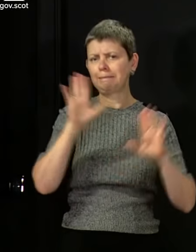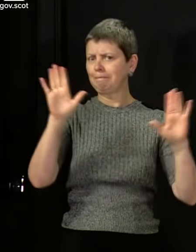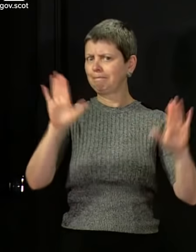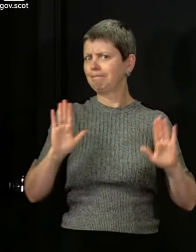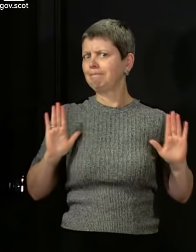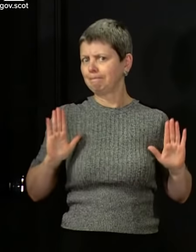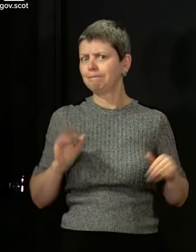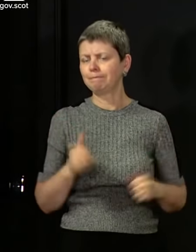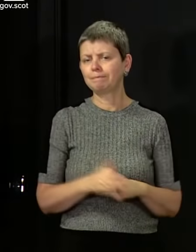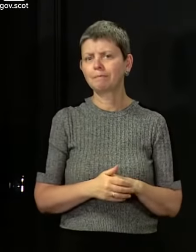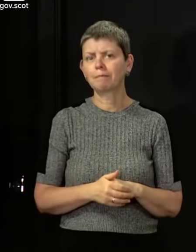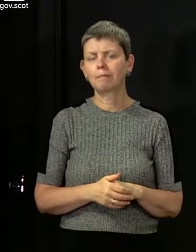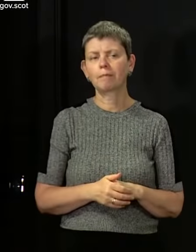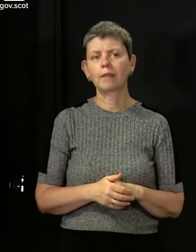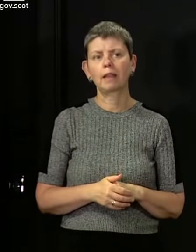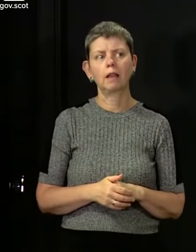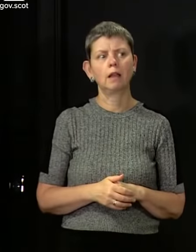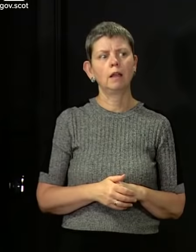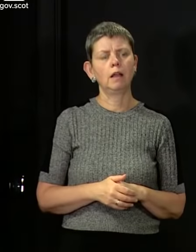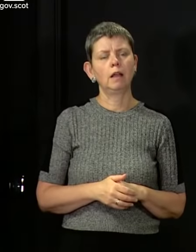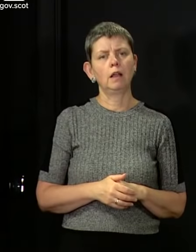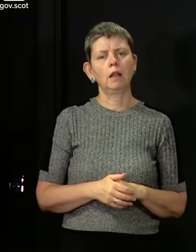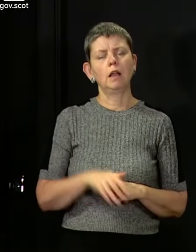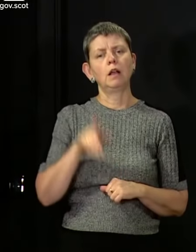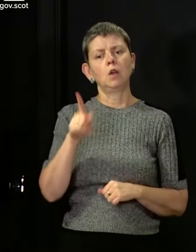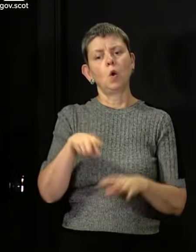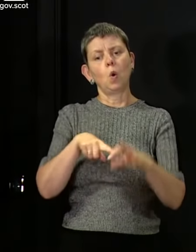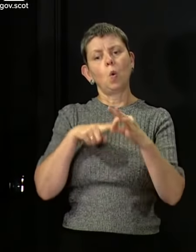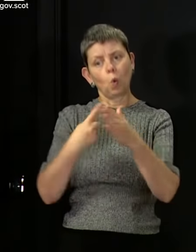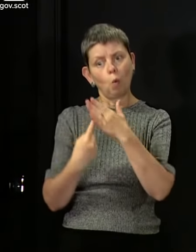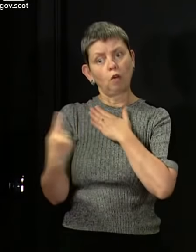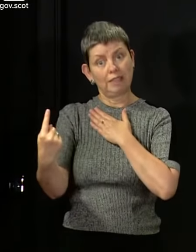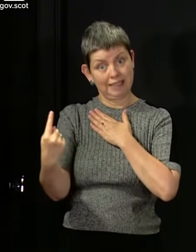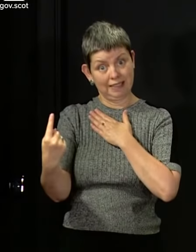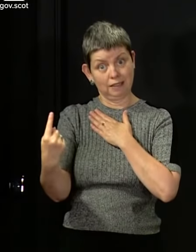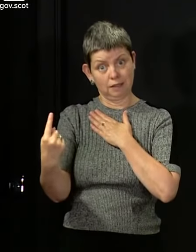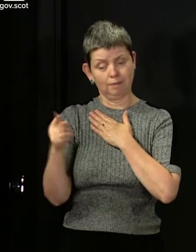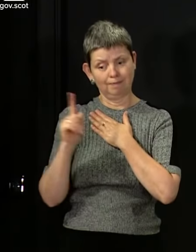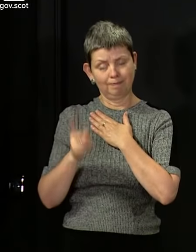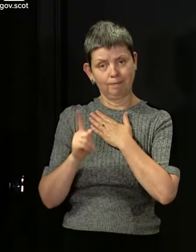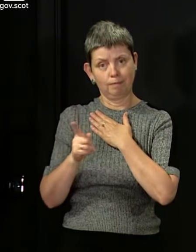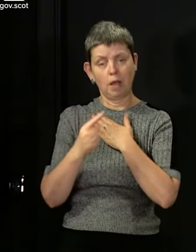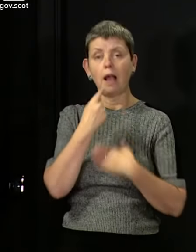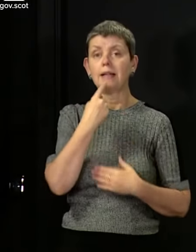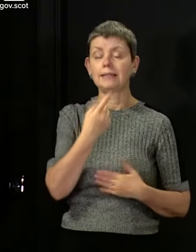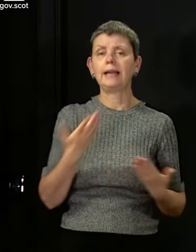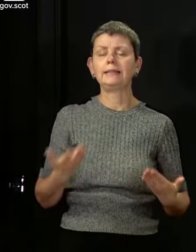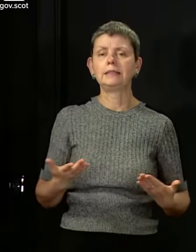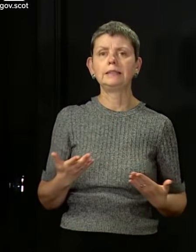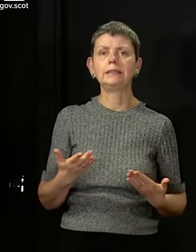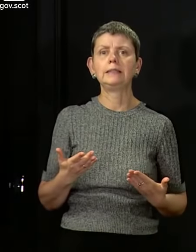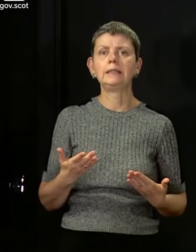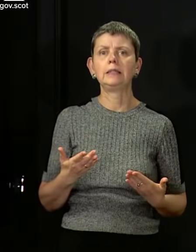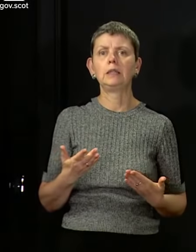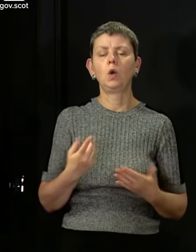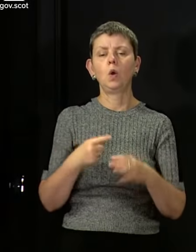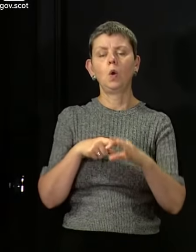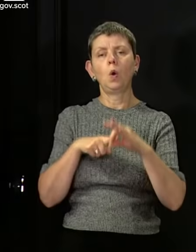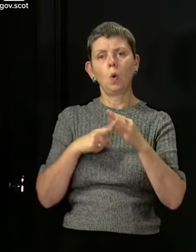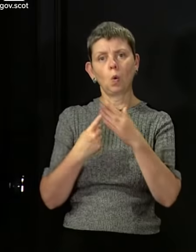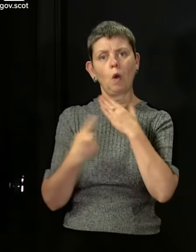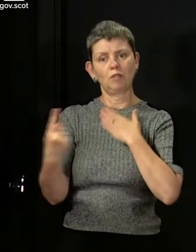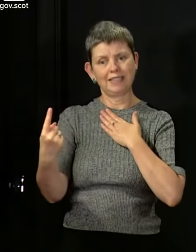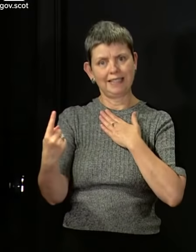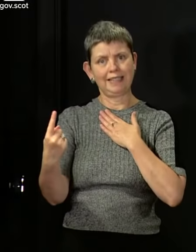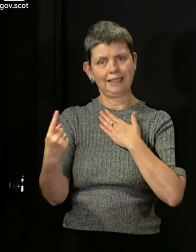in quarantine, which, to be fair to you, you didn't ask me, but it's worth noting that I stood here the other day and said that we weren't yet lifting quarantine for